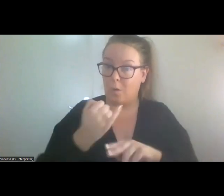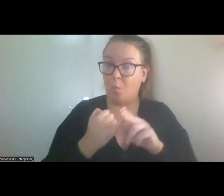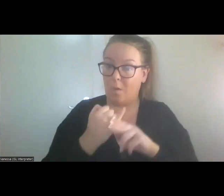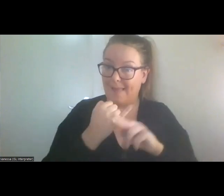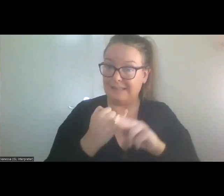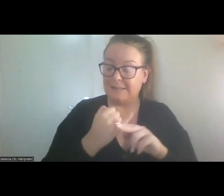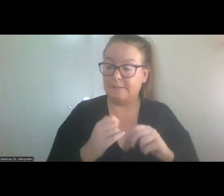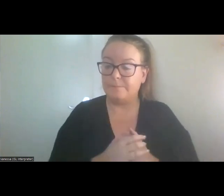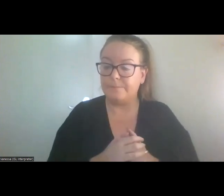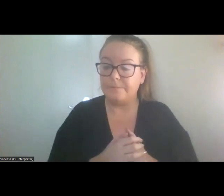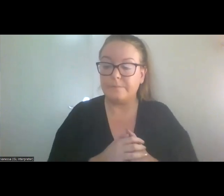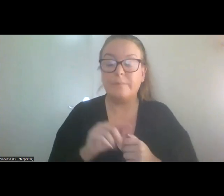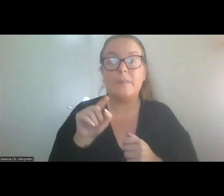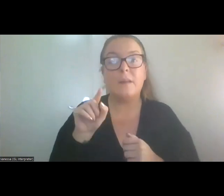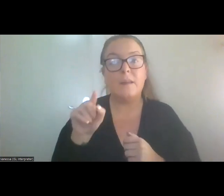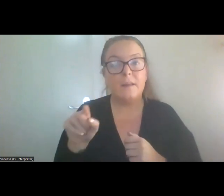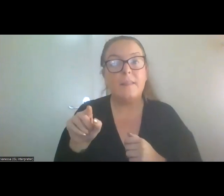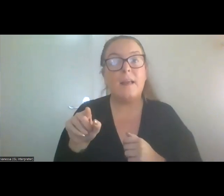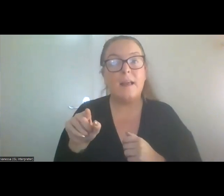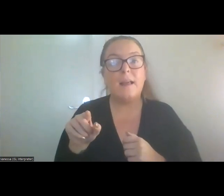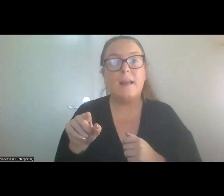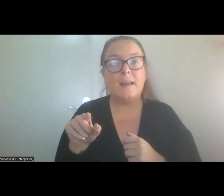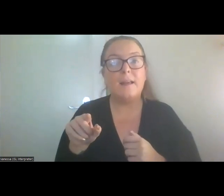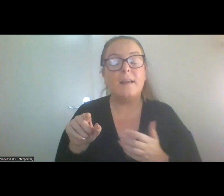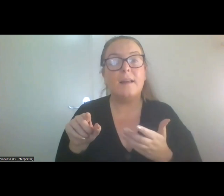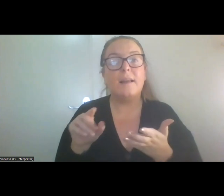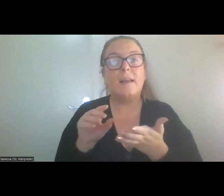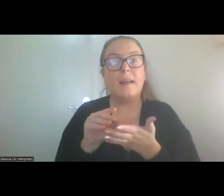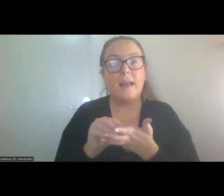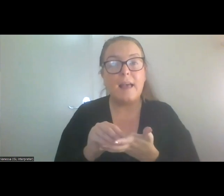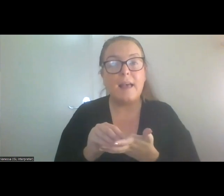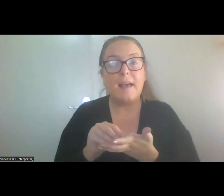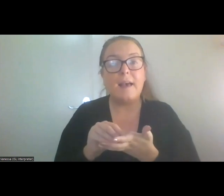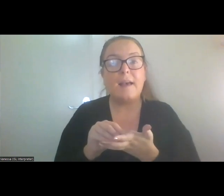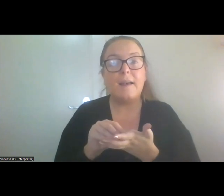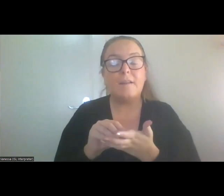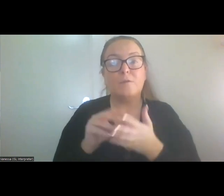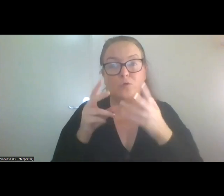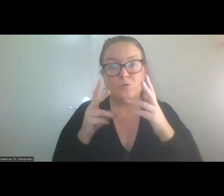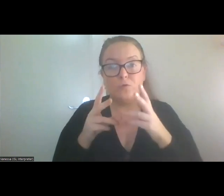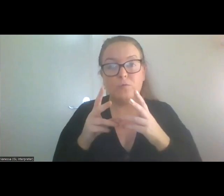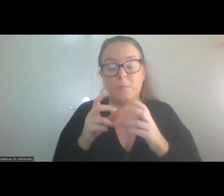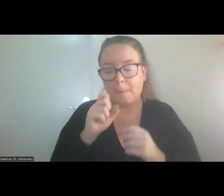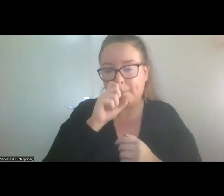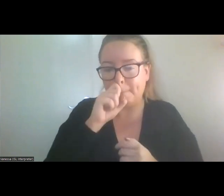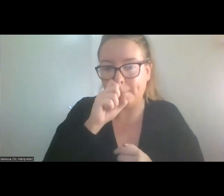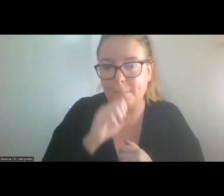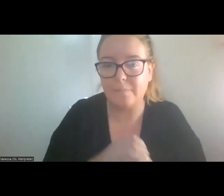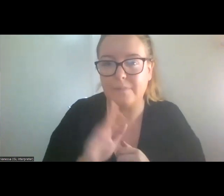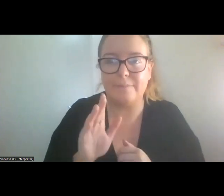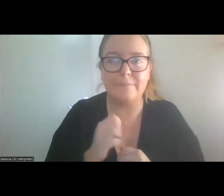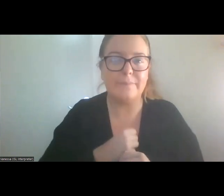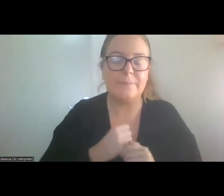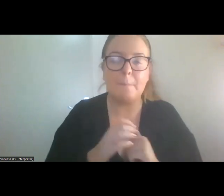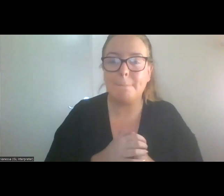to be shown how research works. And why it is done